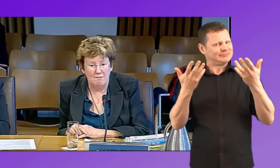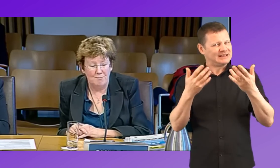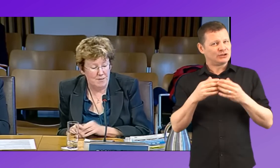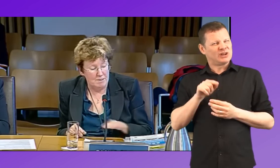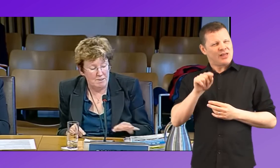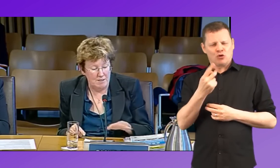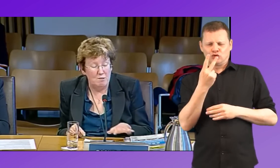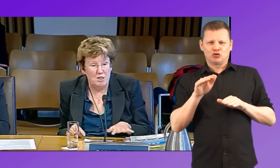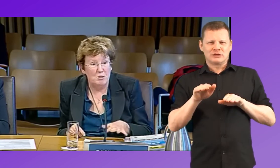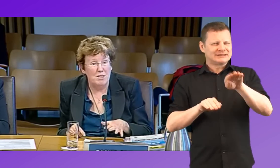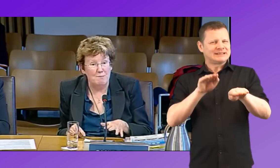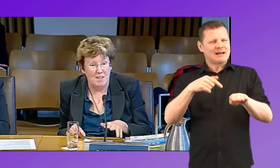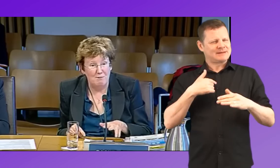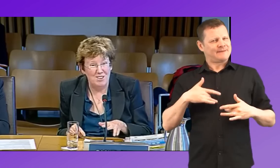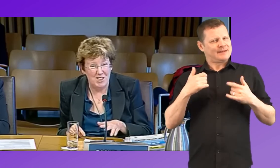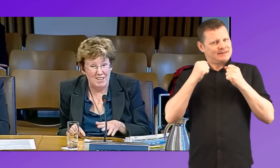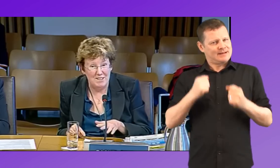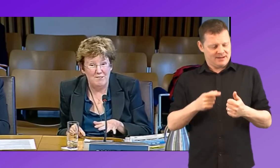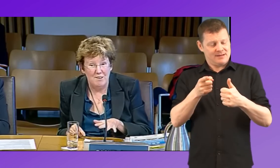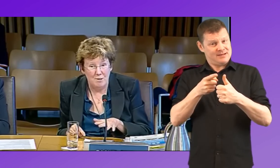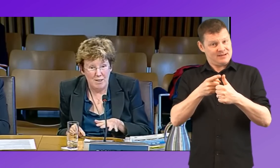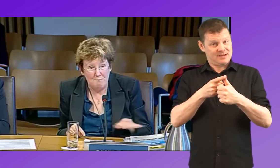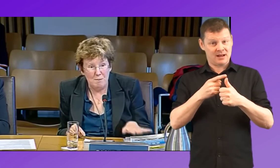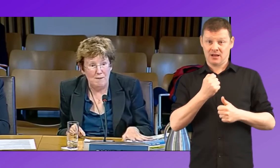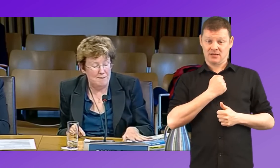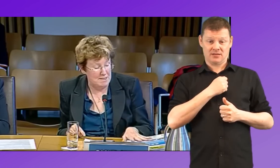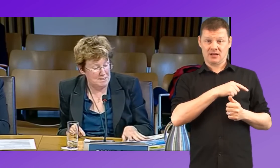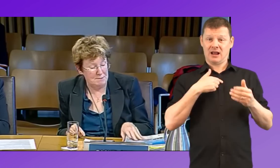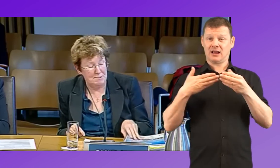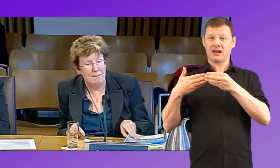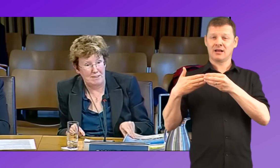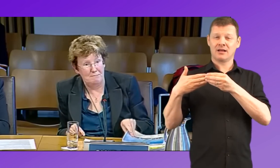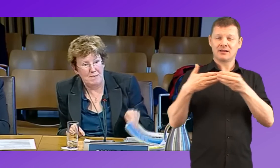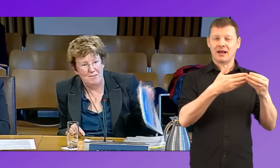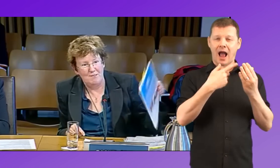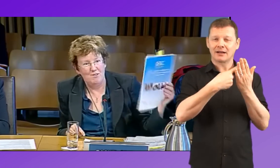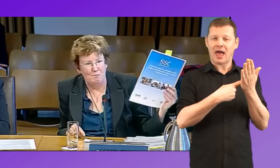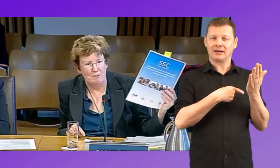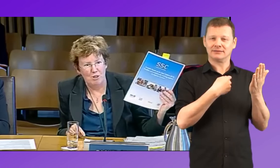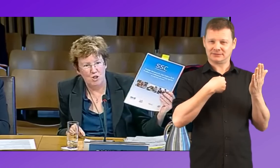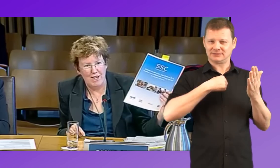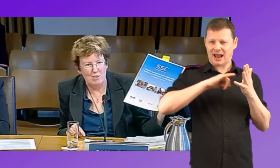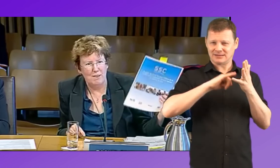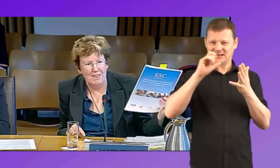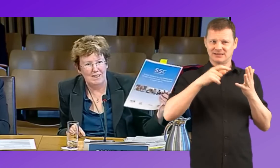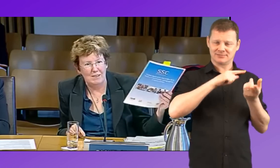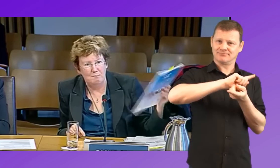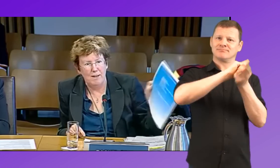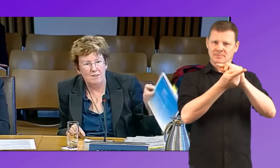those are the two steps that I would suggest. Implement these, make them something which HMIE can inspect.